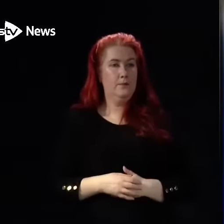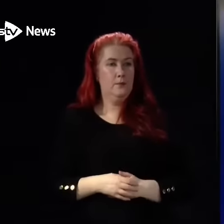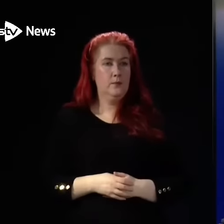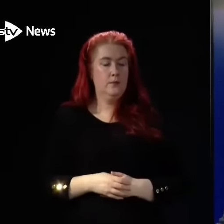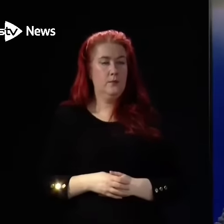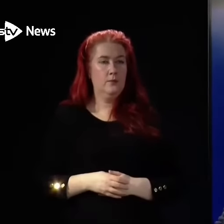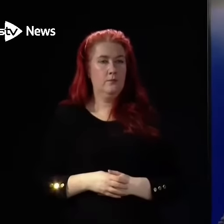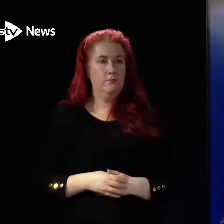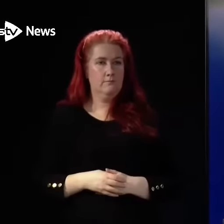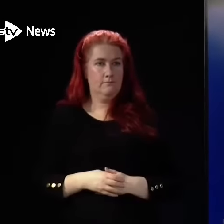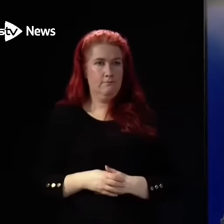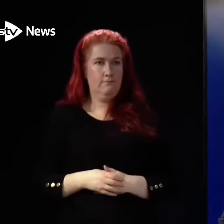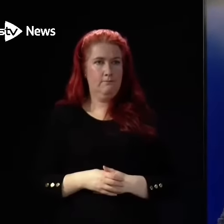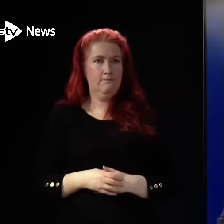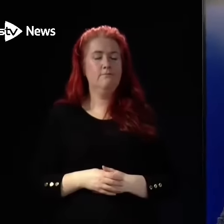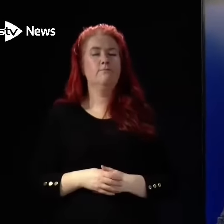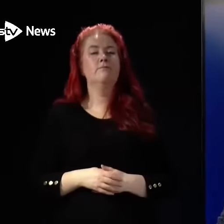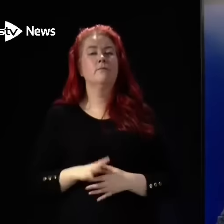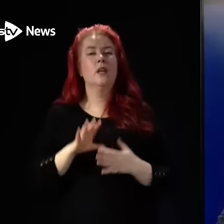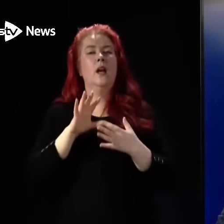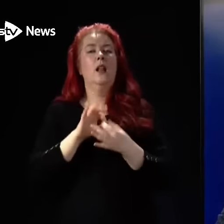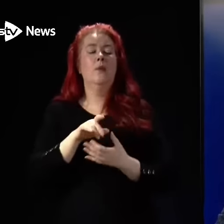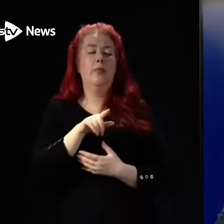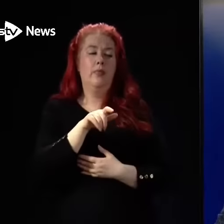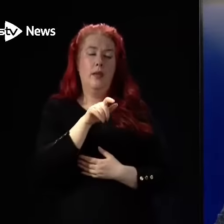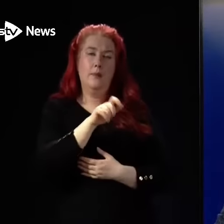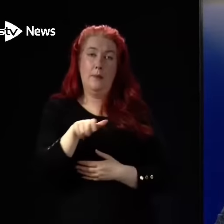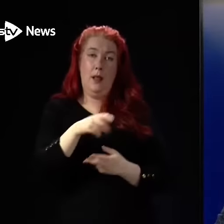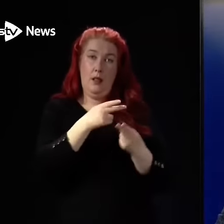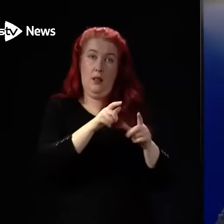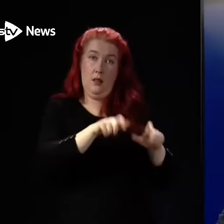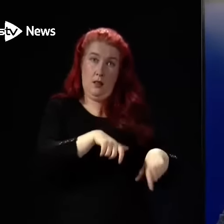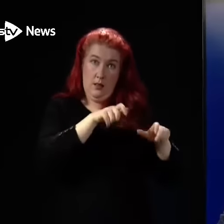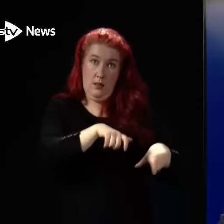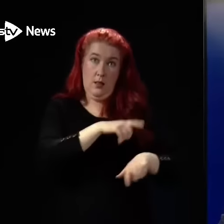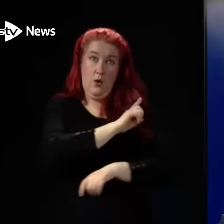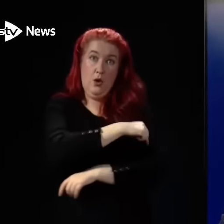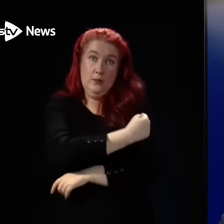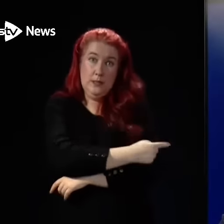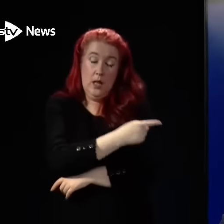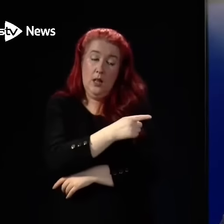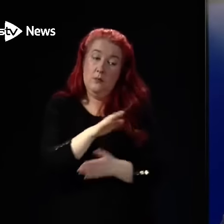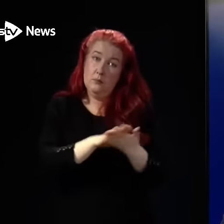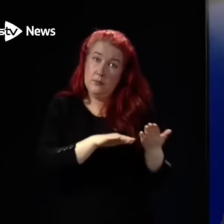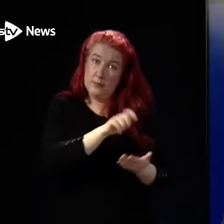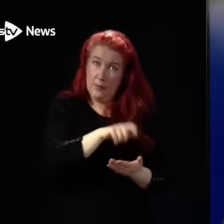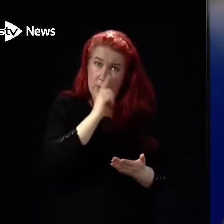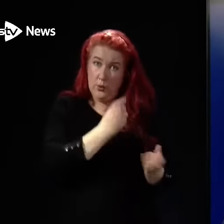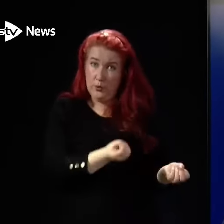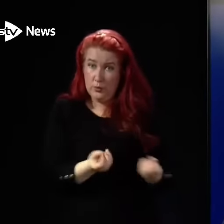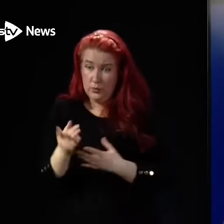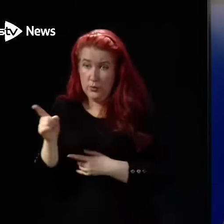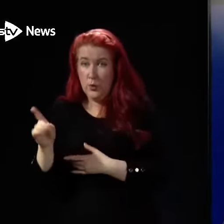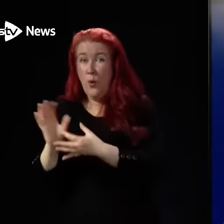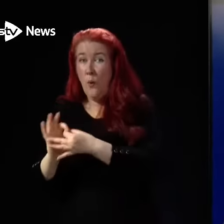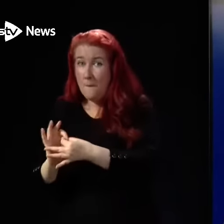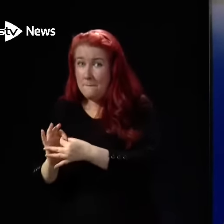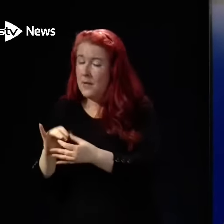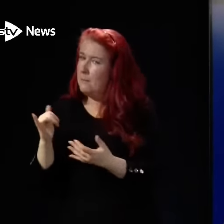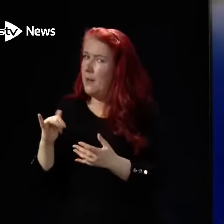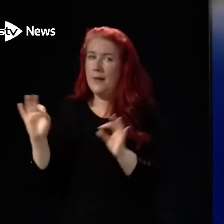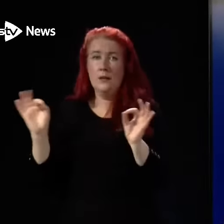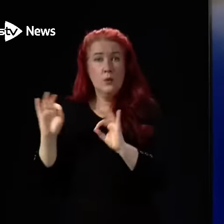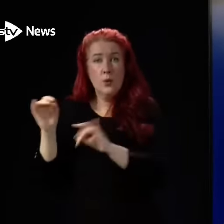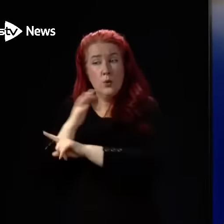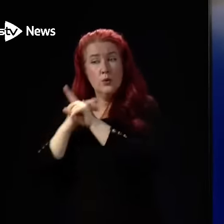First Minister. Again, on delayed discharges, could some patients end up being discharged back to their homes, even if they don't have social